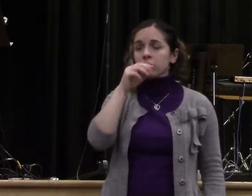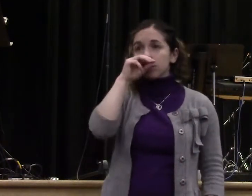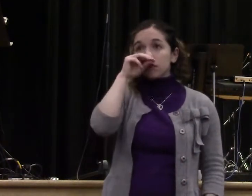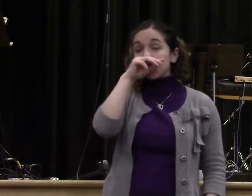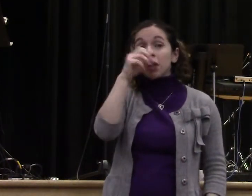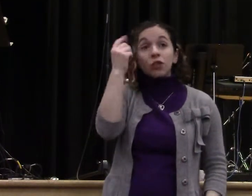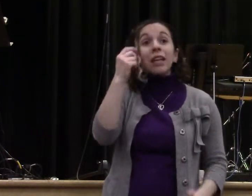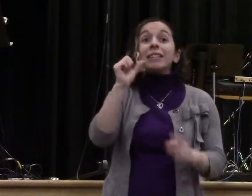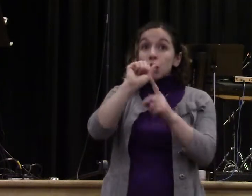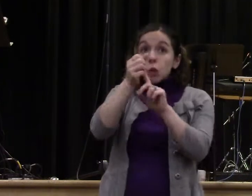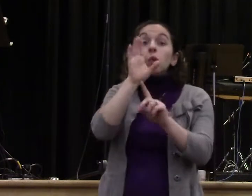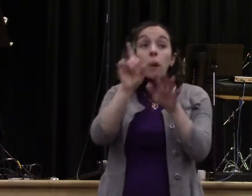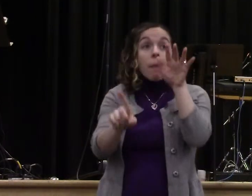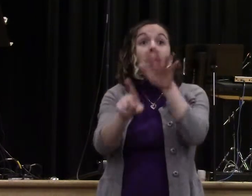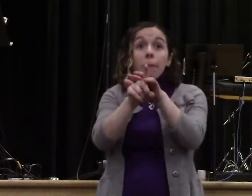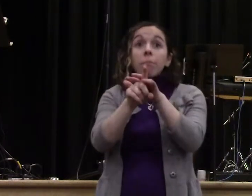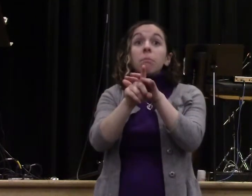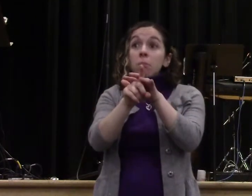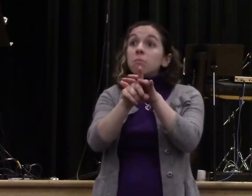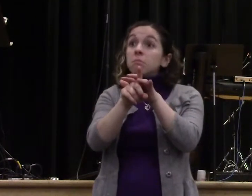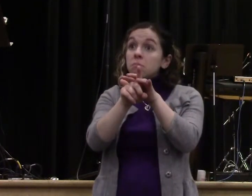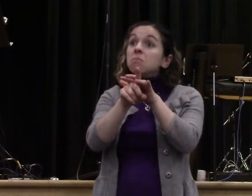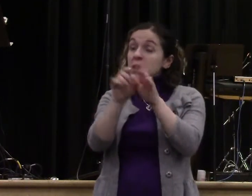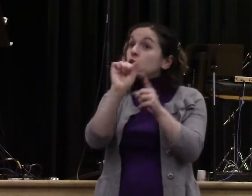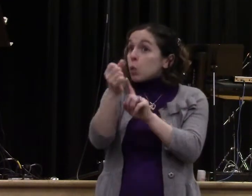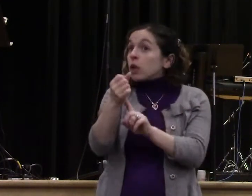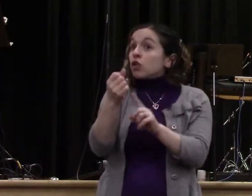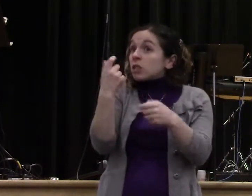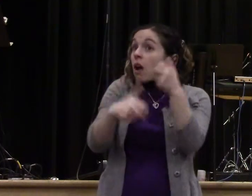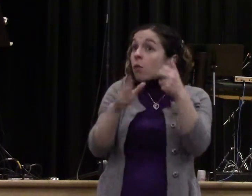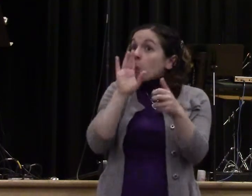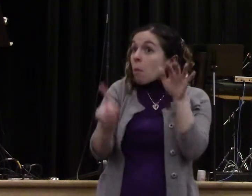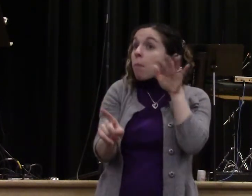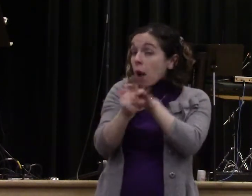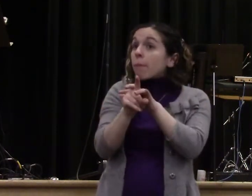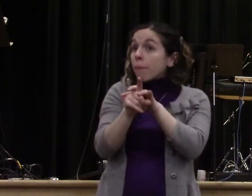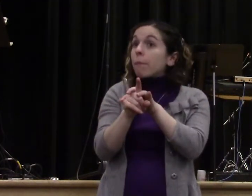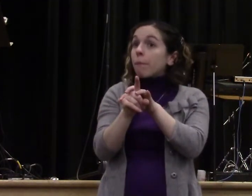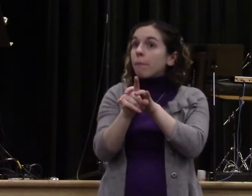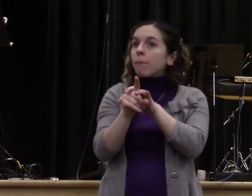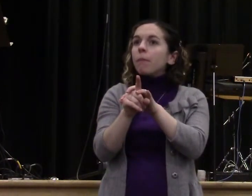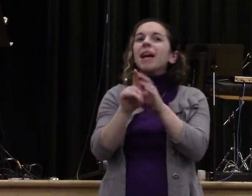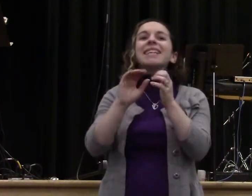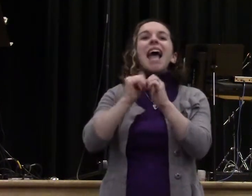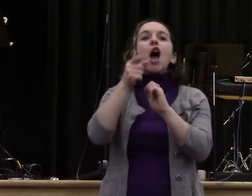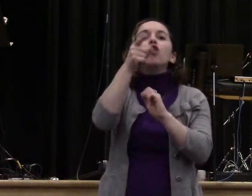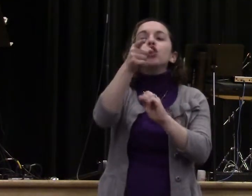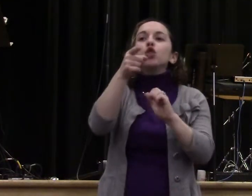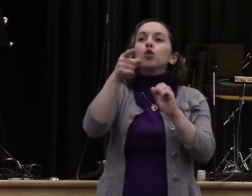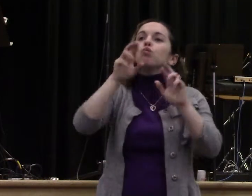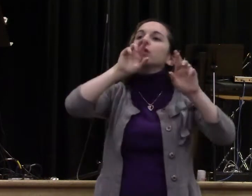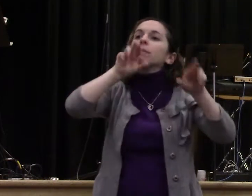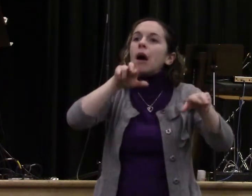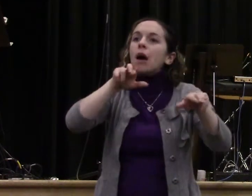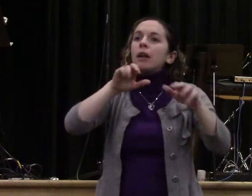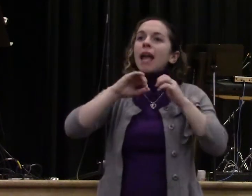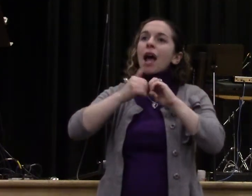in the grace of Jesus, not mirroring the attitude that are bringing the chaos in your